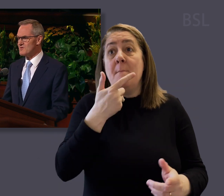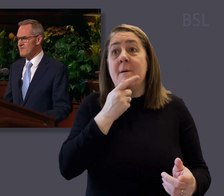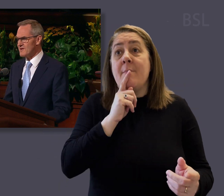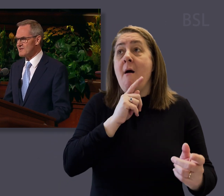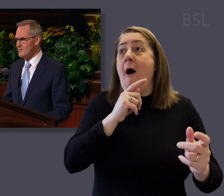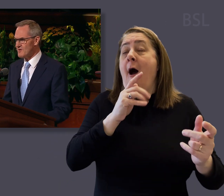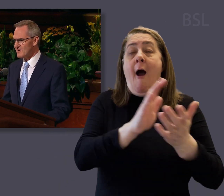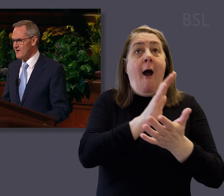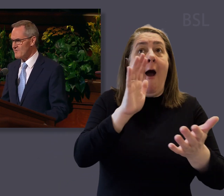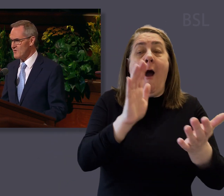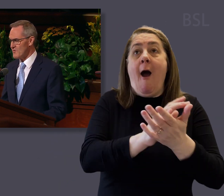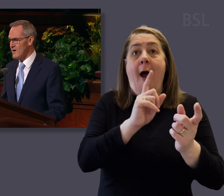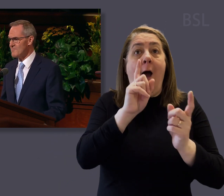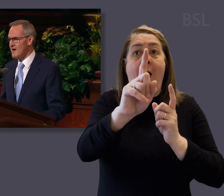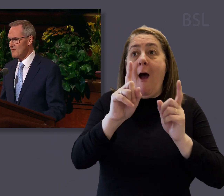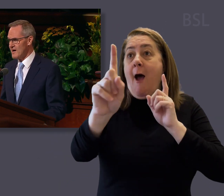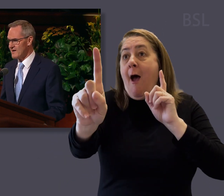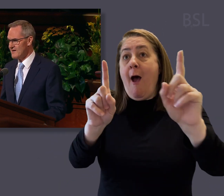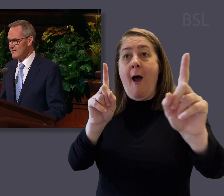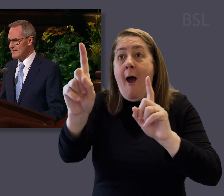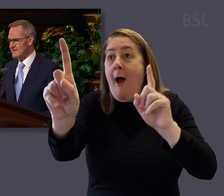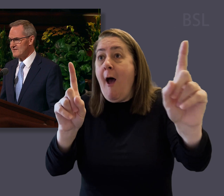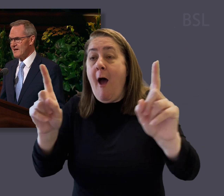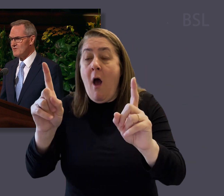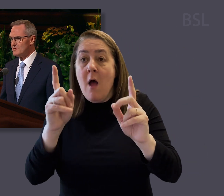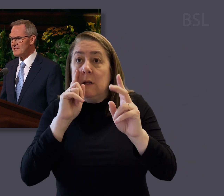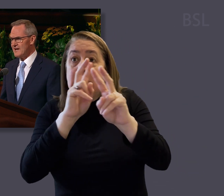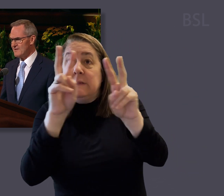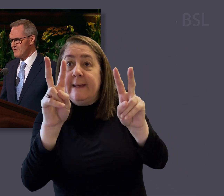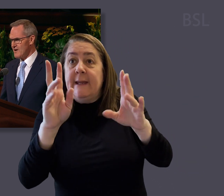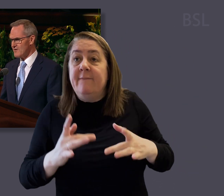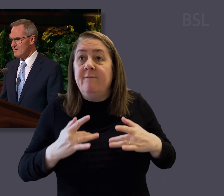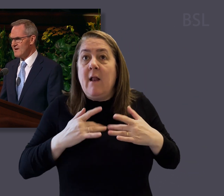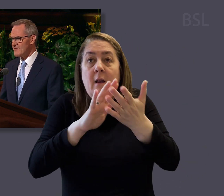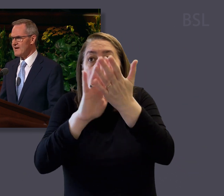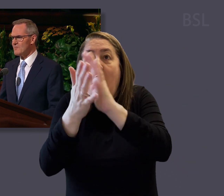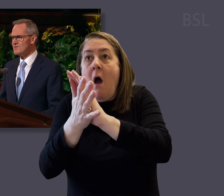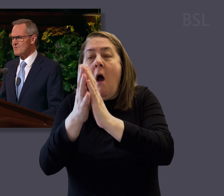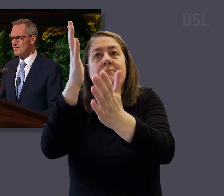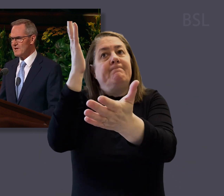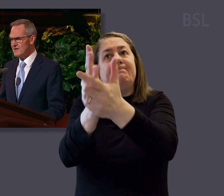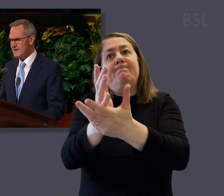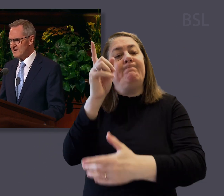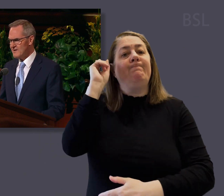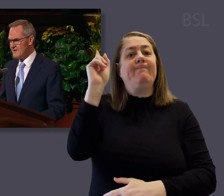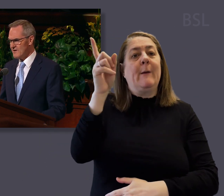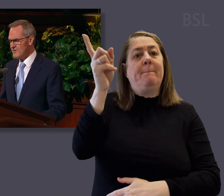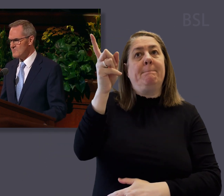joyfully responded, going forth one by one, until they had all seen and felt that it was truly He of whom